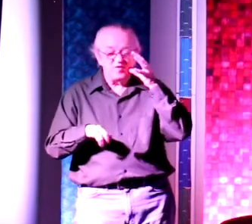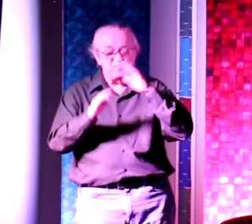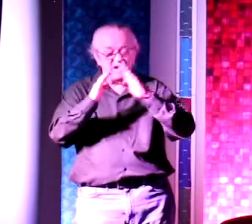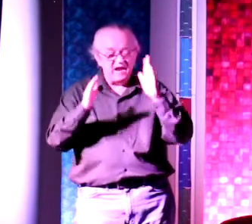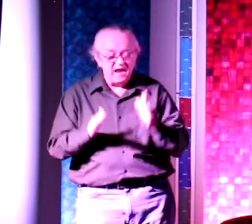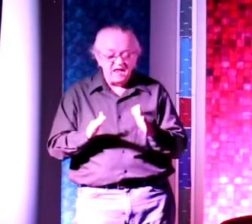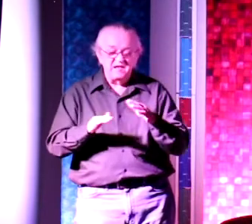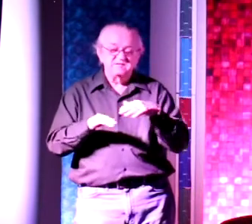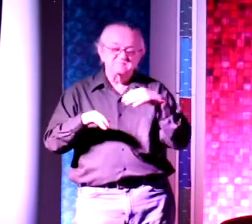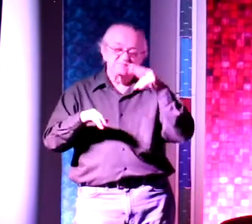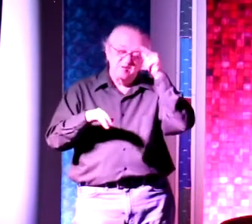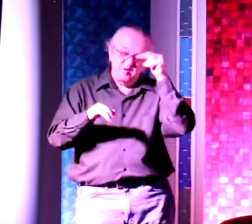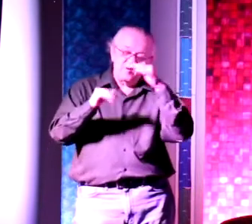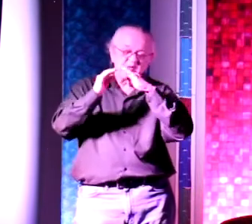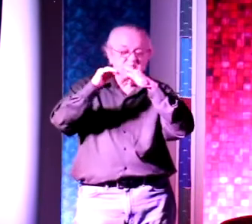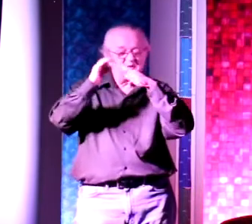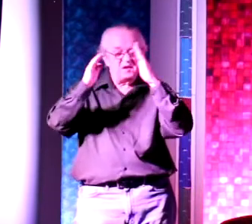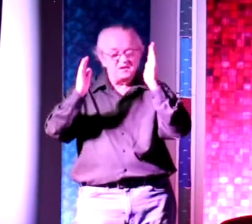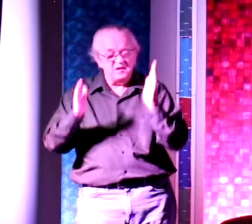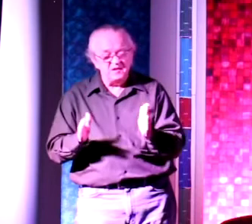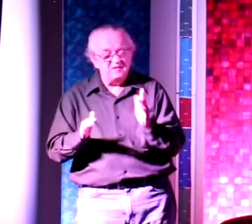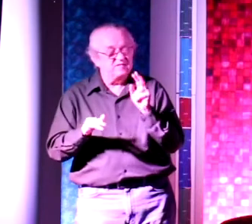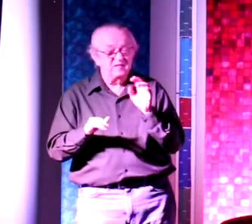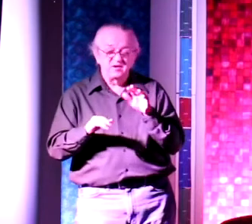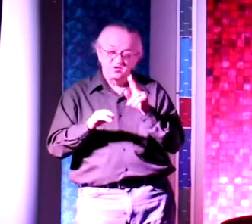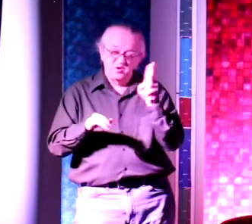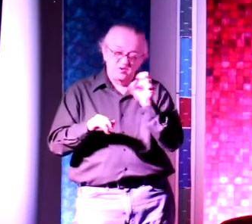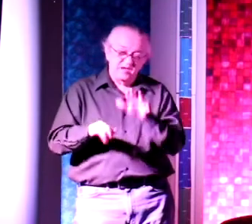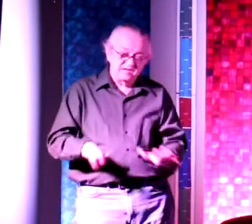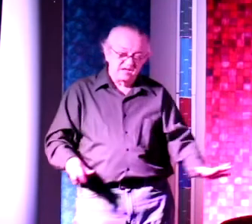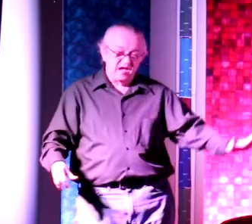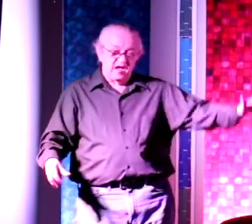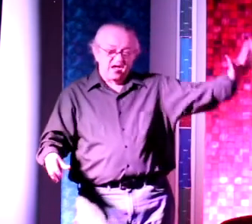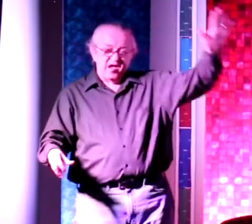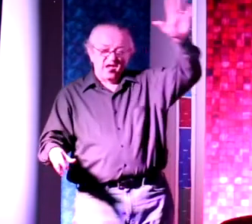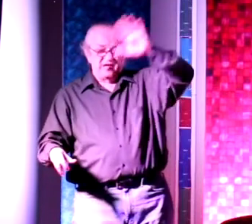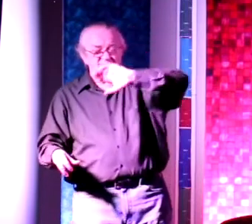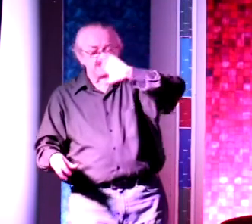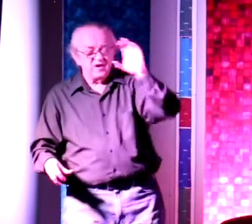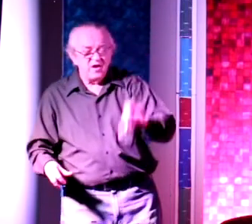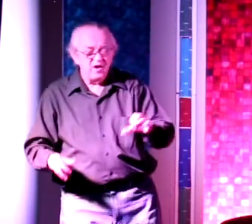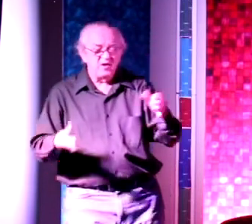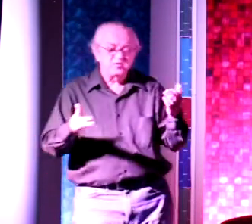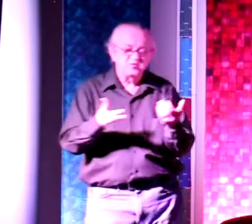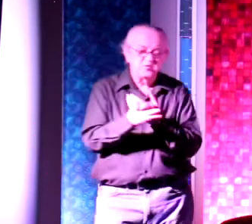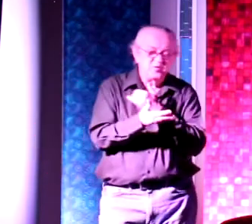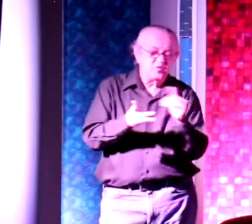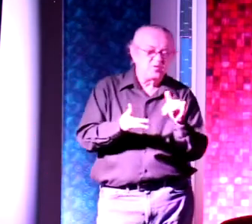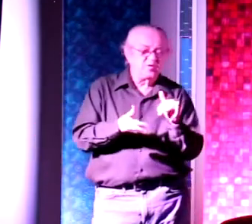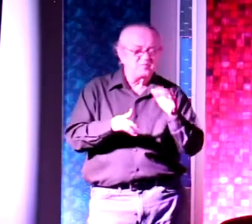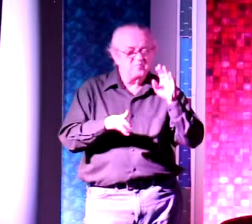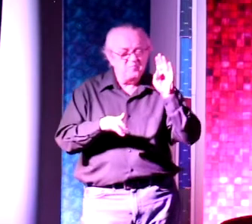And they made their home there, and they traveled around America to big cities, Chicago and New York and Boston and